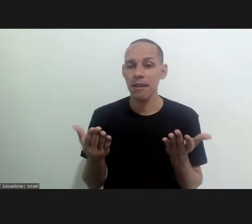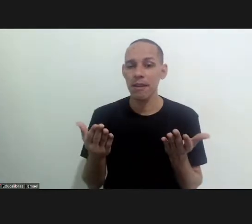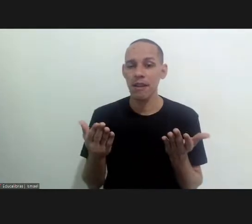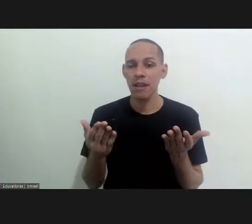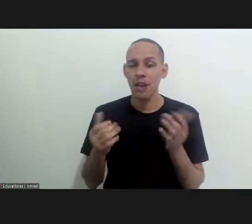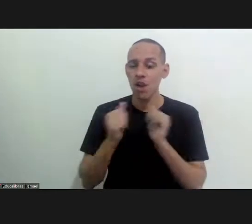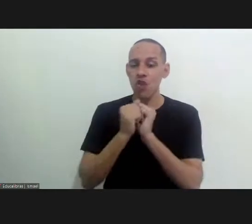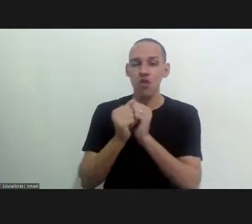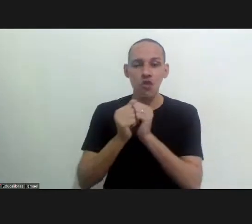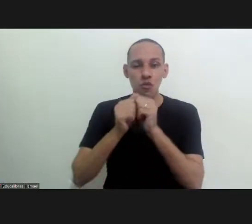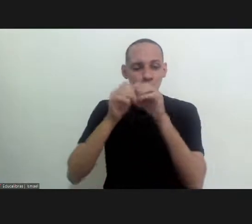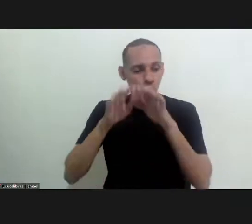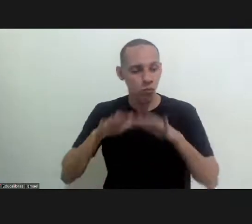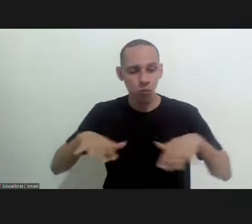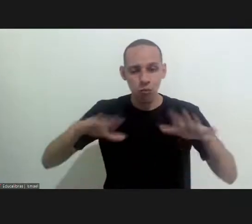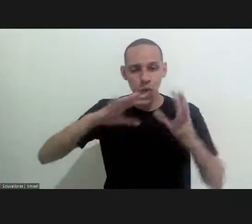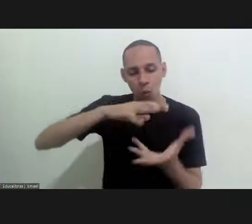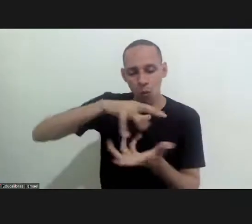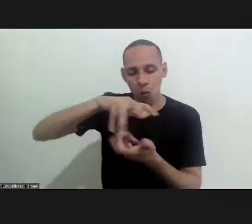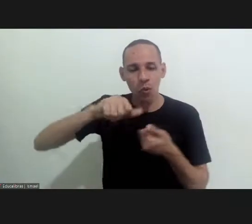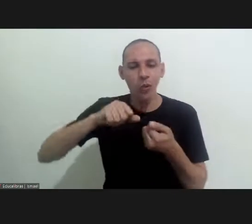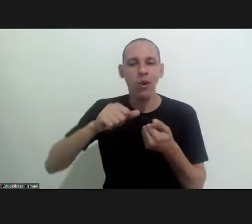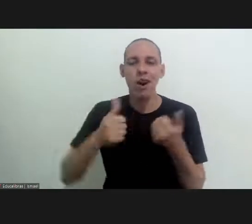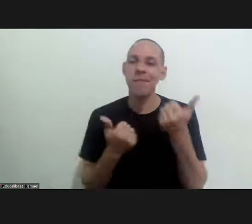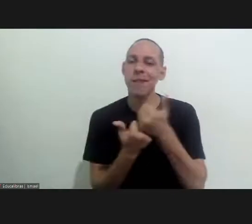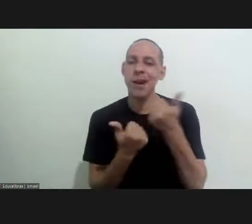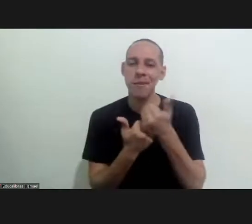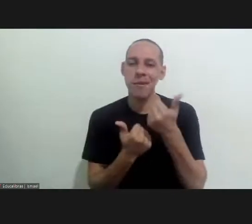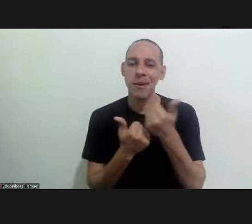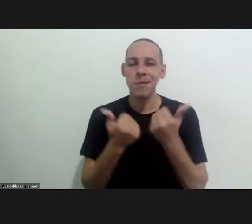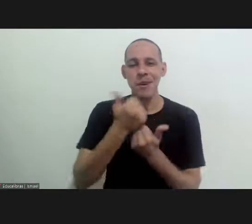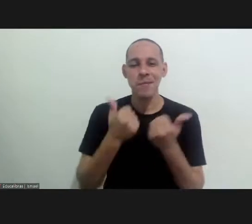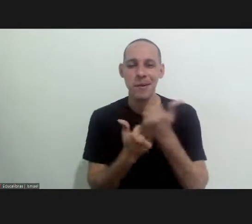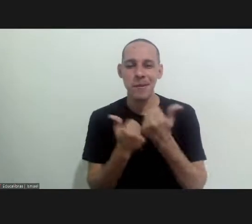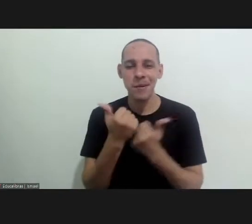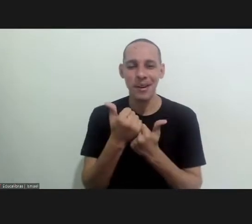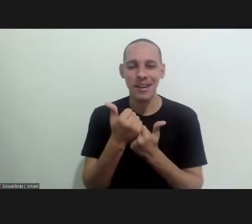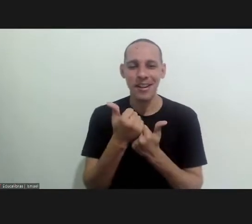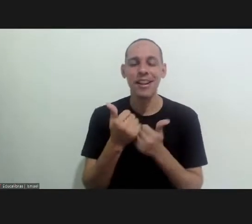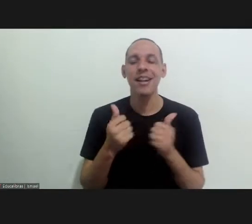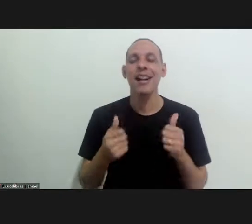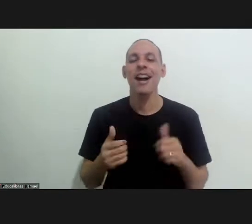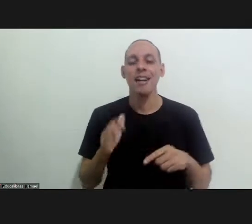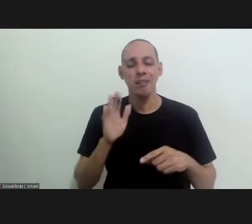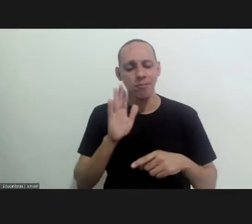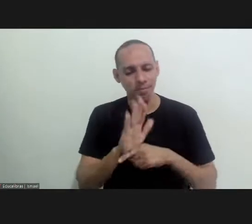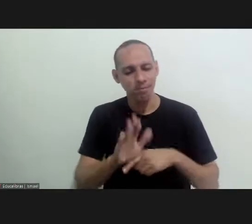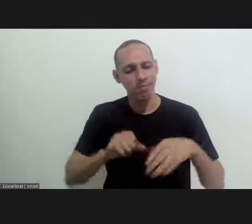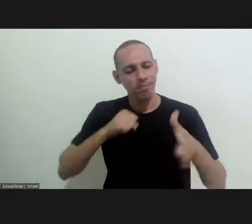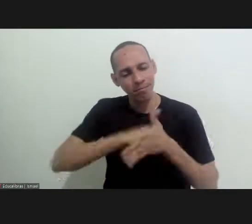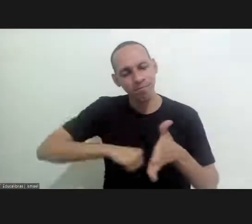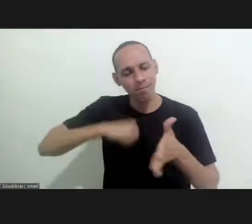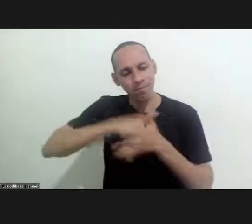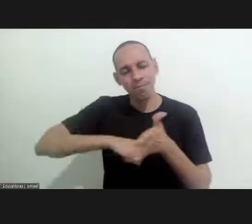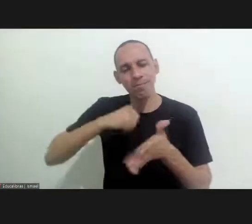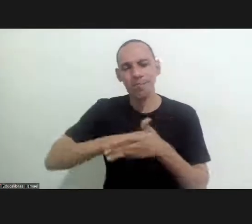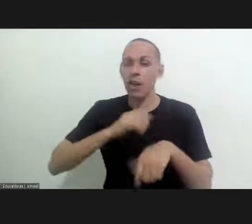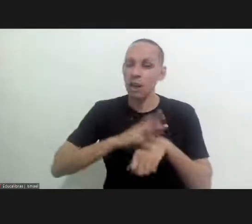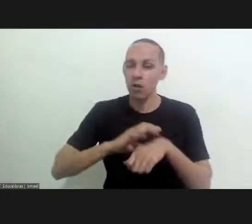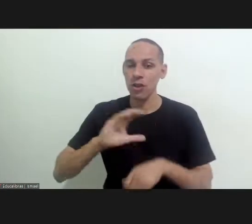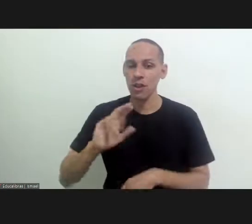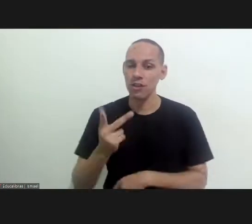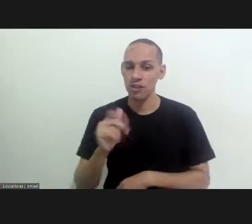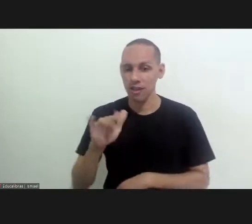so that all of us together may contribute to fight Chagas